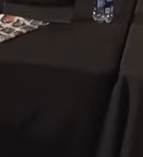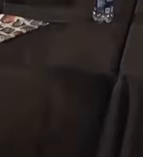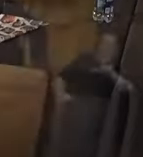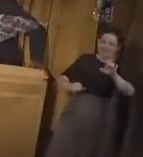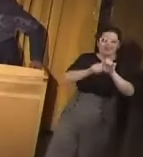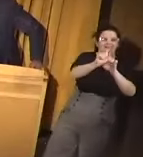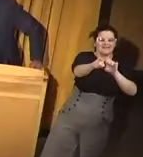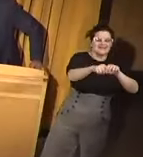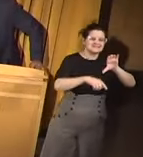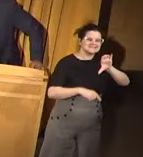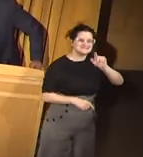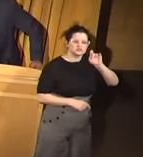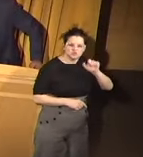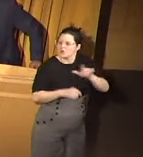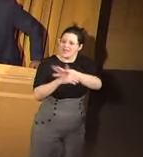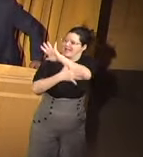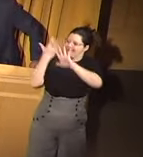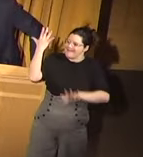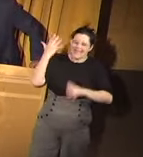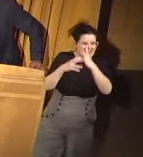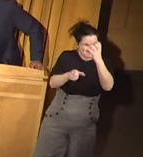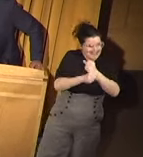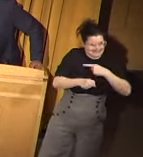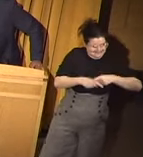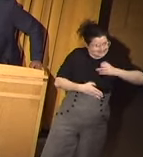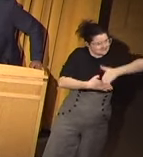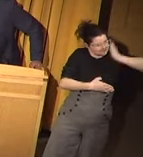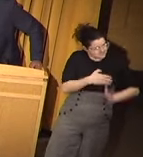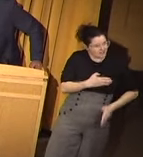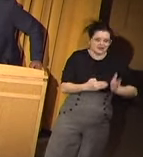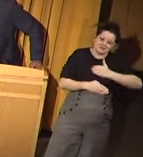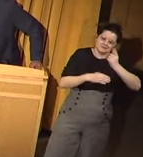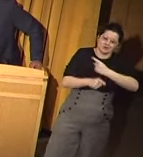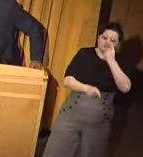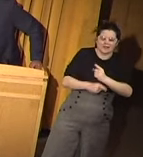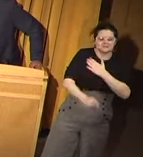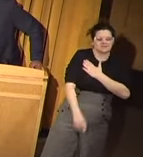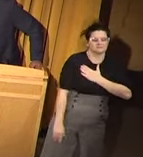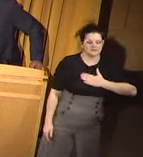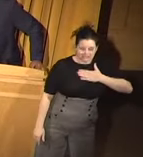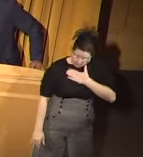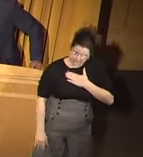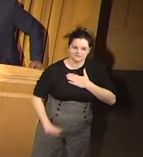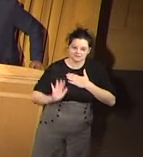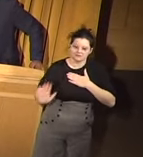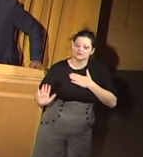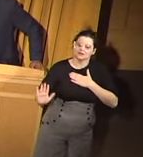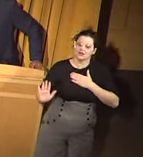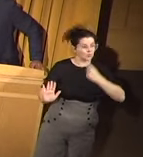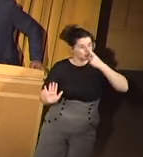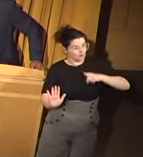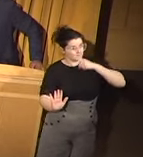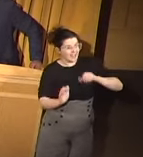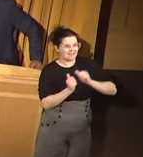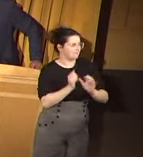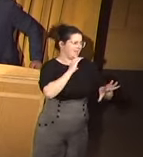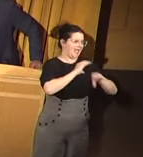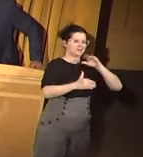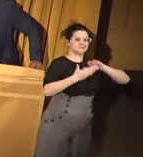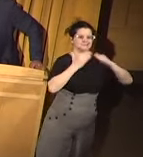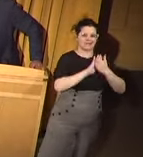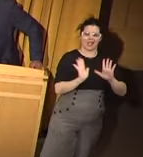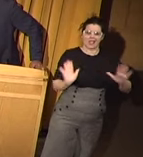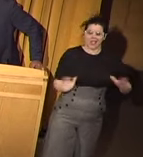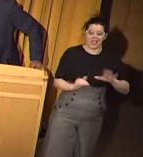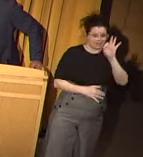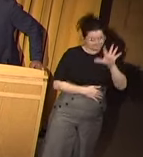All of us can come together and get this done and get it done right. So, please, we don't mind if you come out of town and